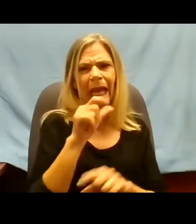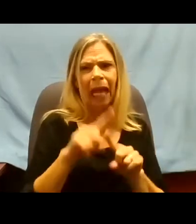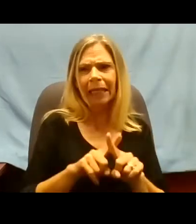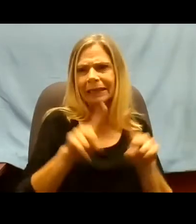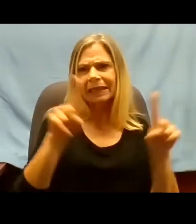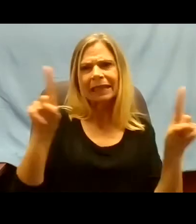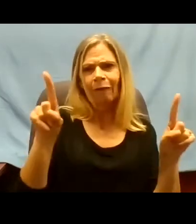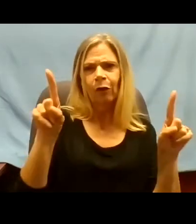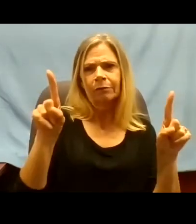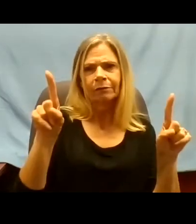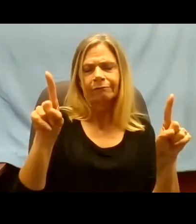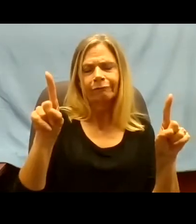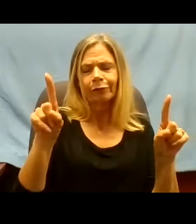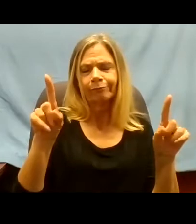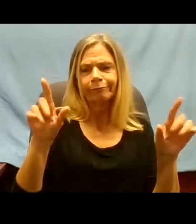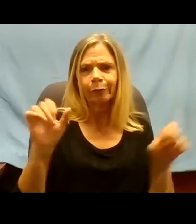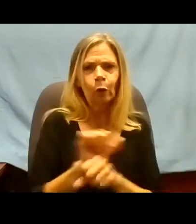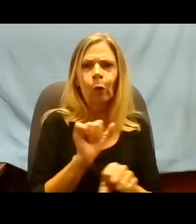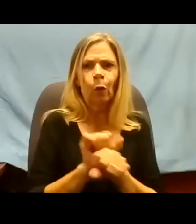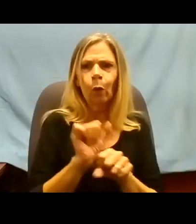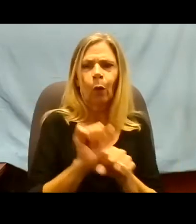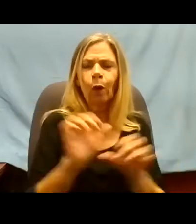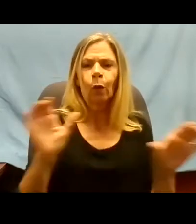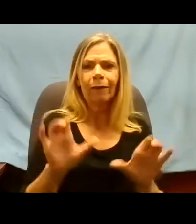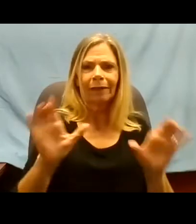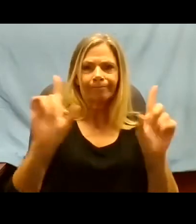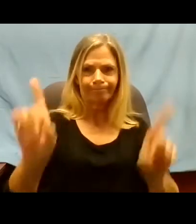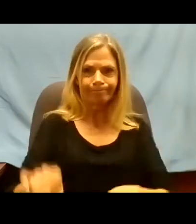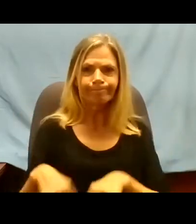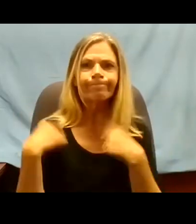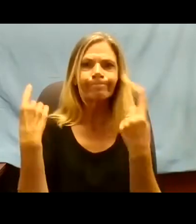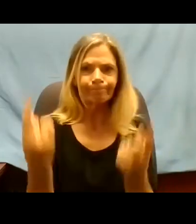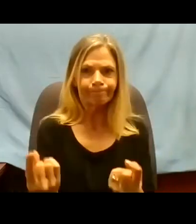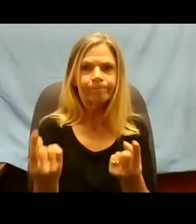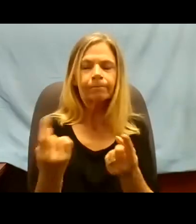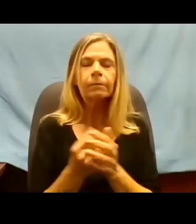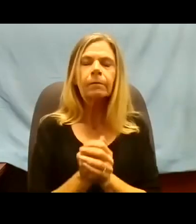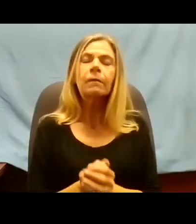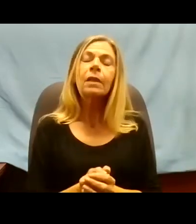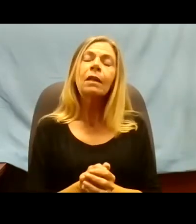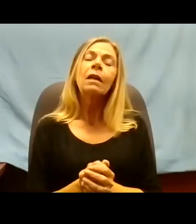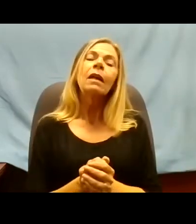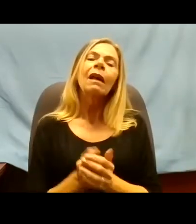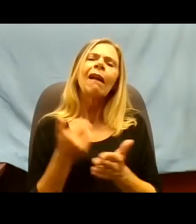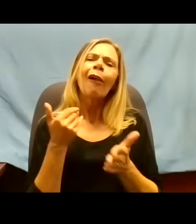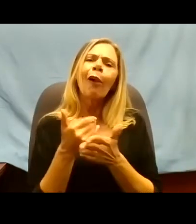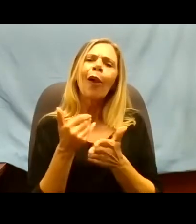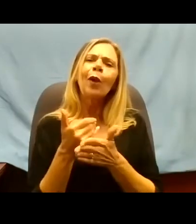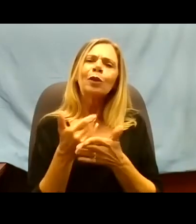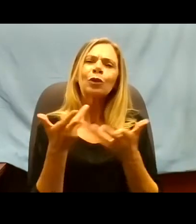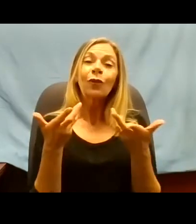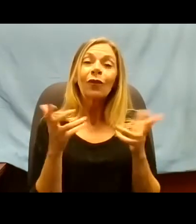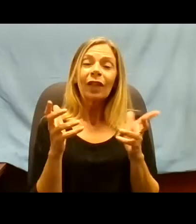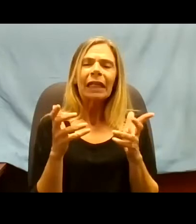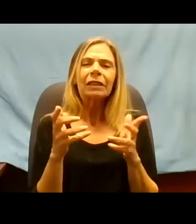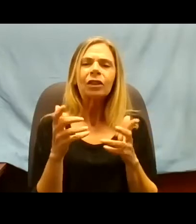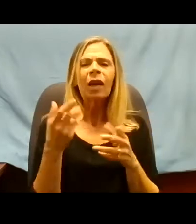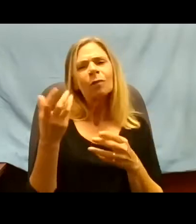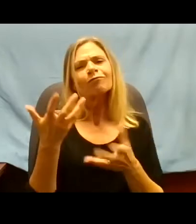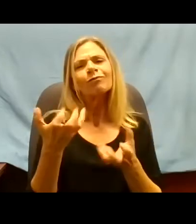always done. In closing, I would like to tell you a little story.